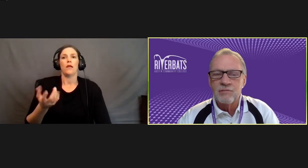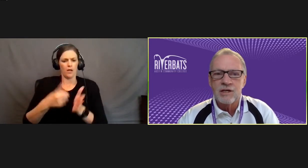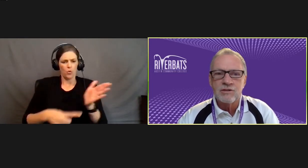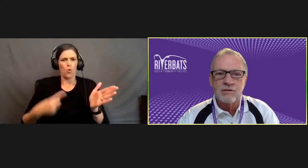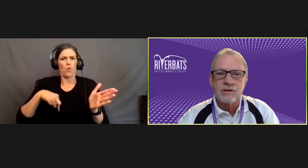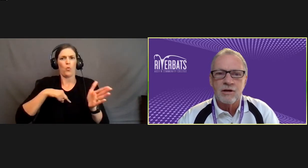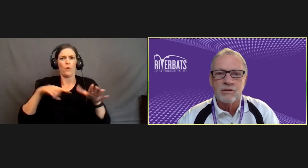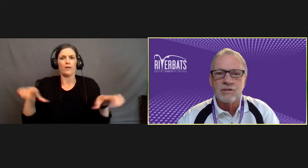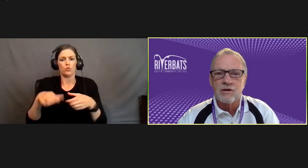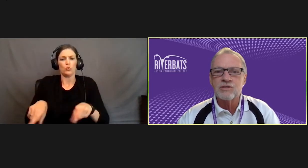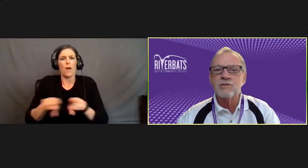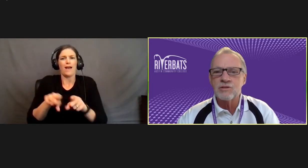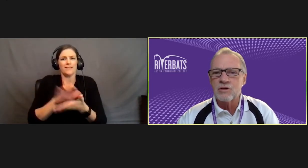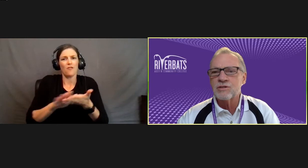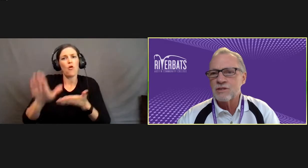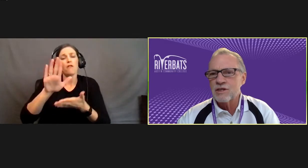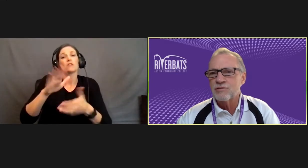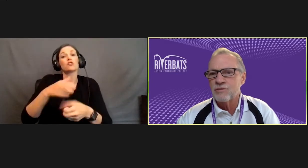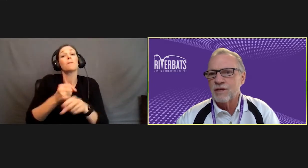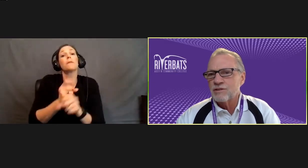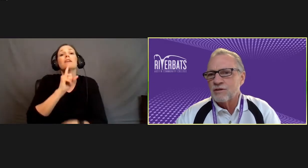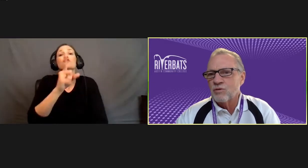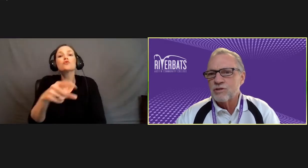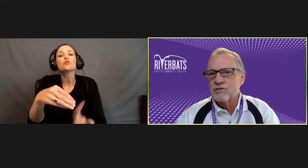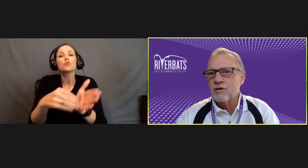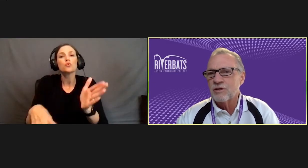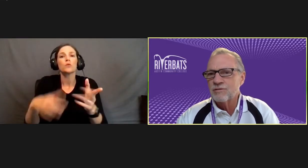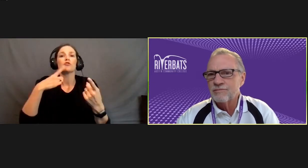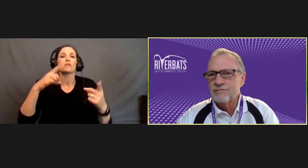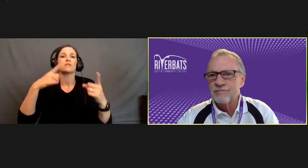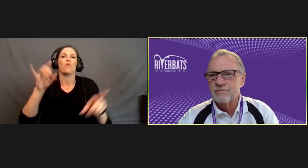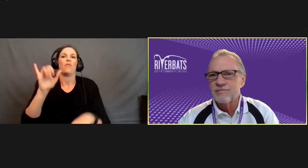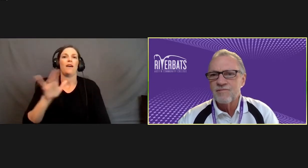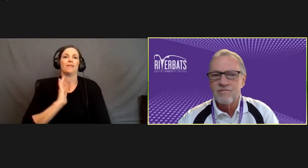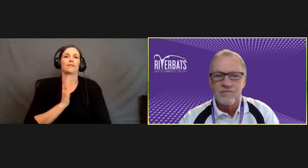in making sure that our, our students are successful, that's our North Star.